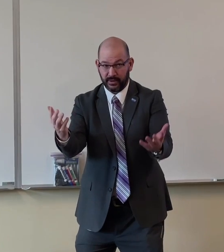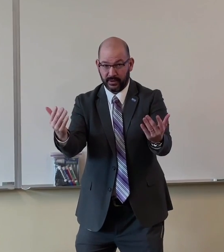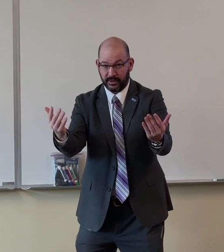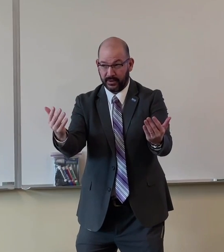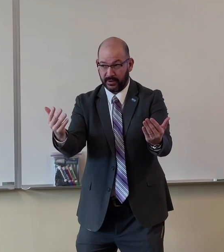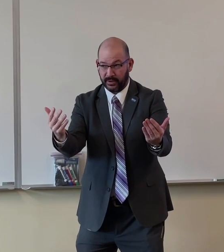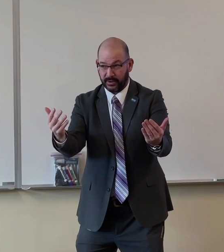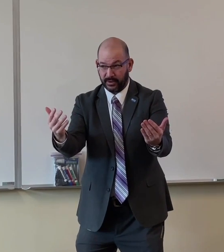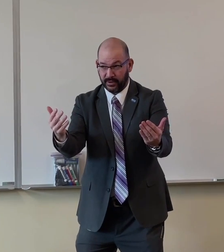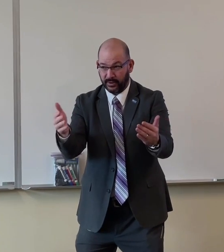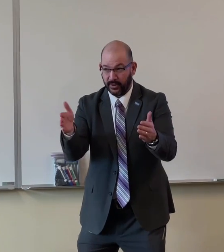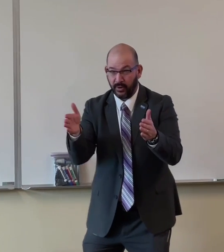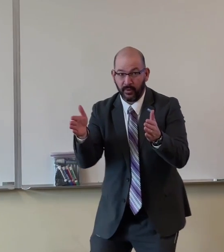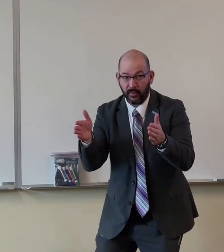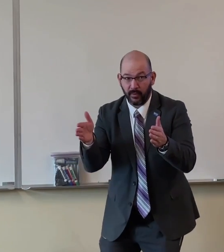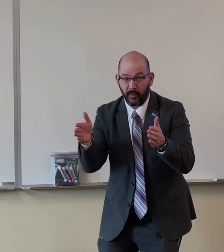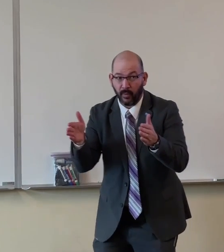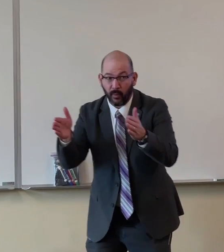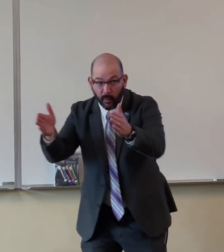the truth, the way, the truth, and life.